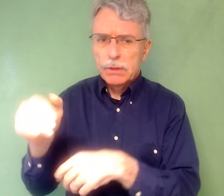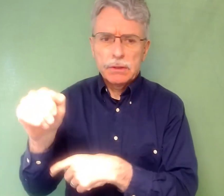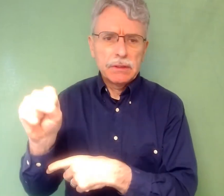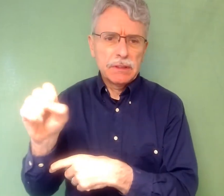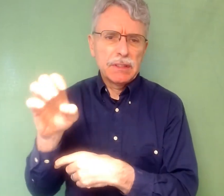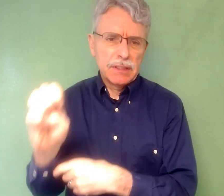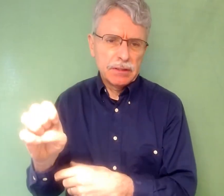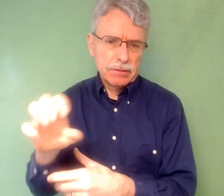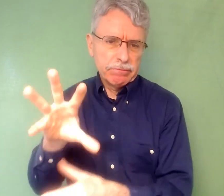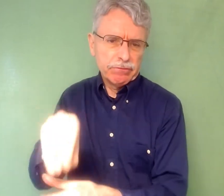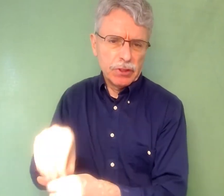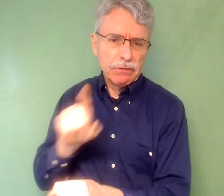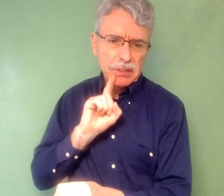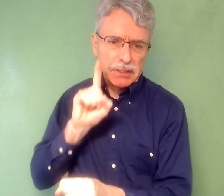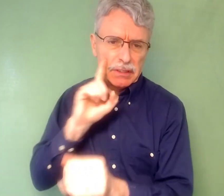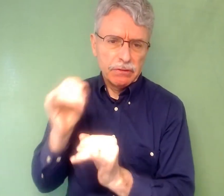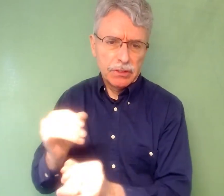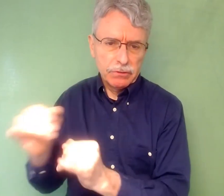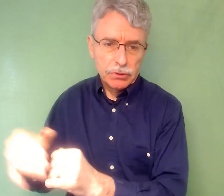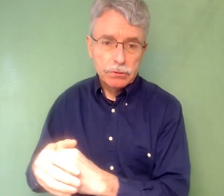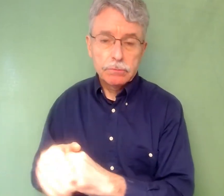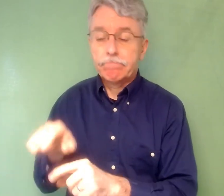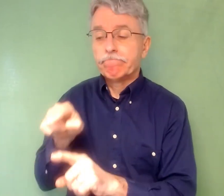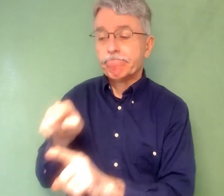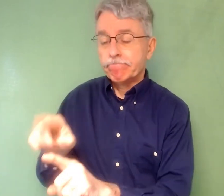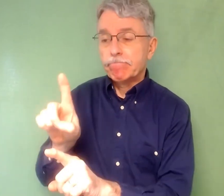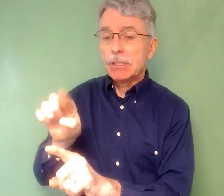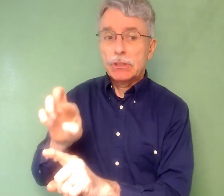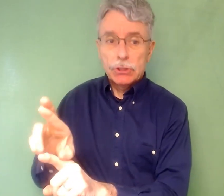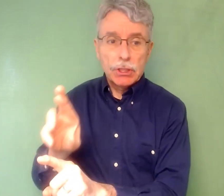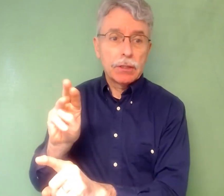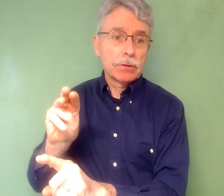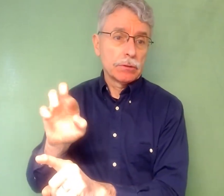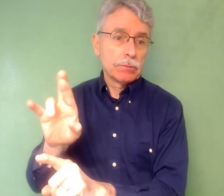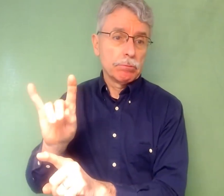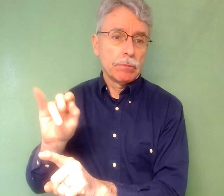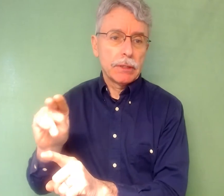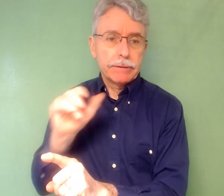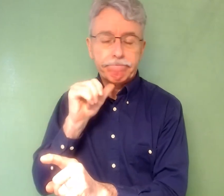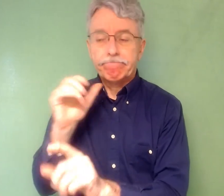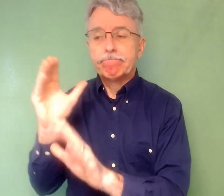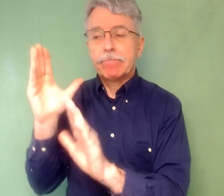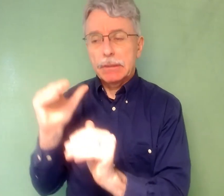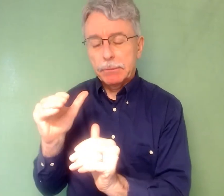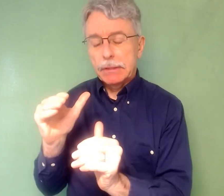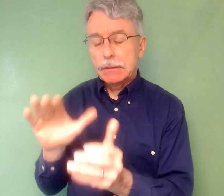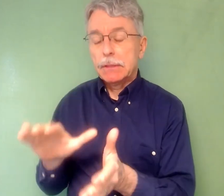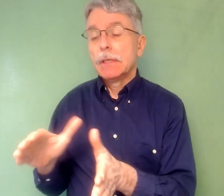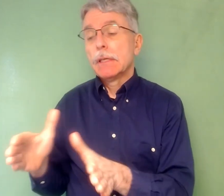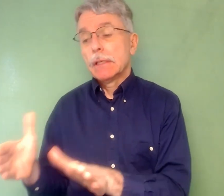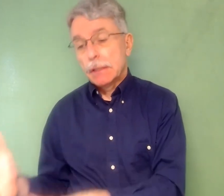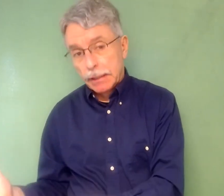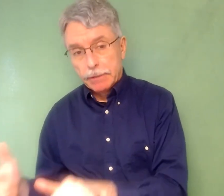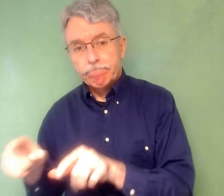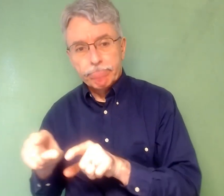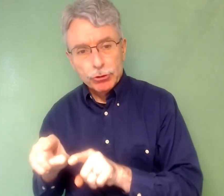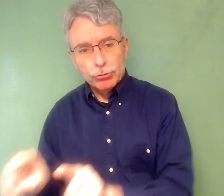and causes of hearing loss, is not as important as the often-overlooked dimensions of the sociolinguistic and cultural